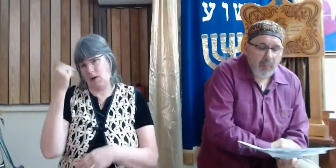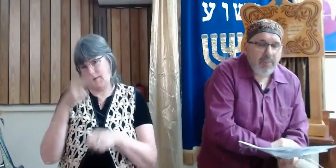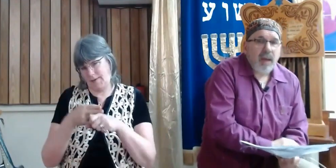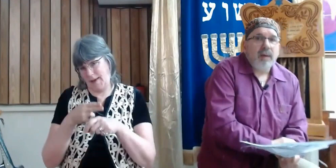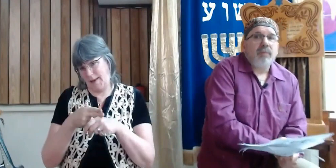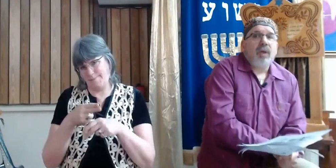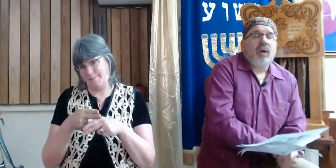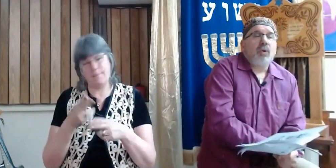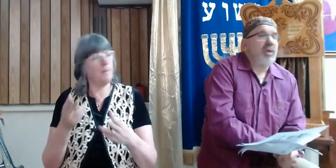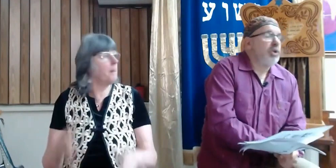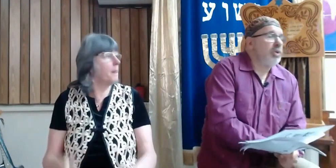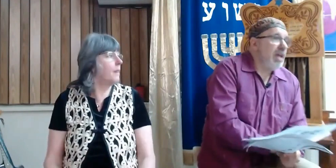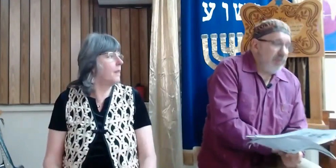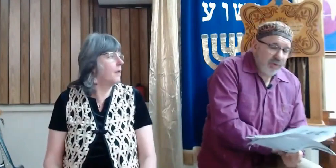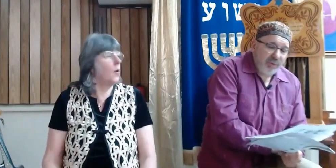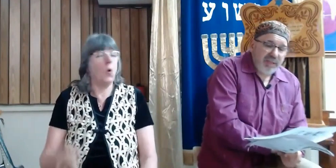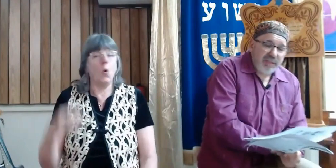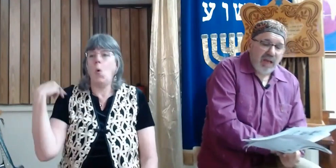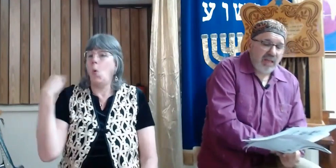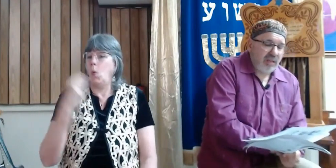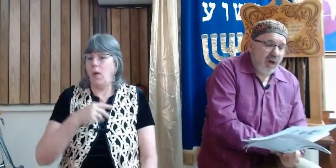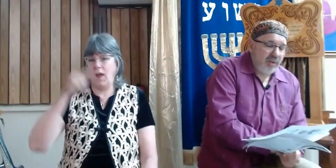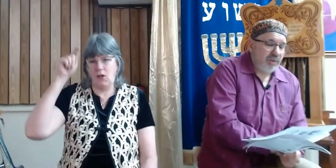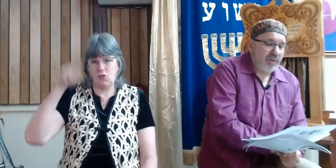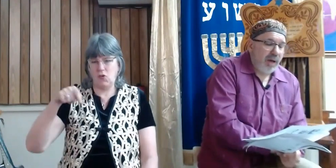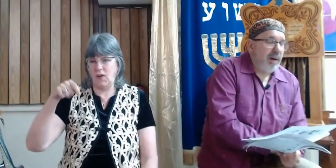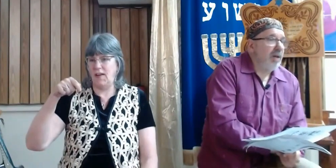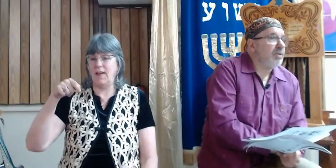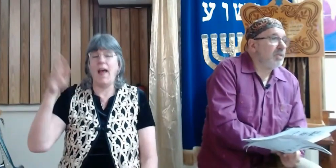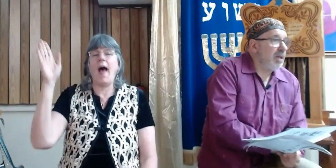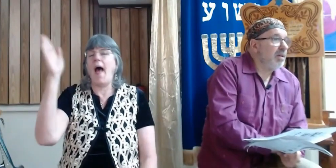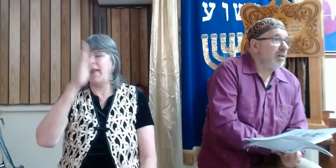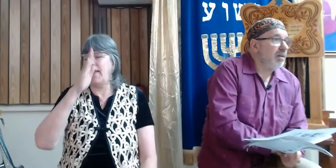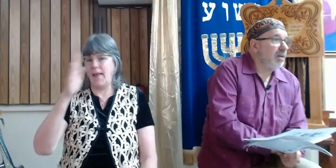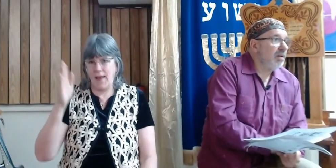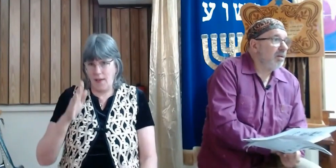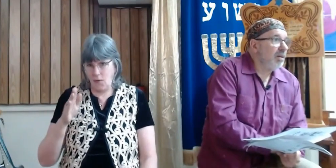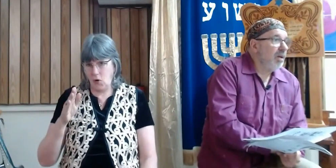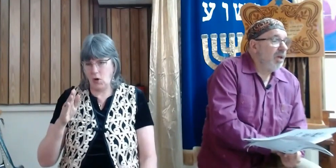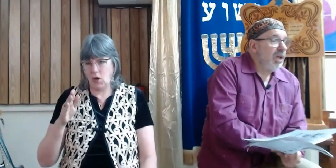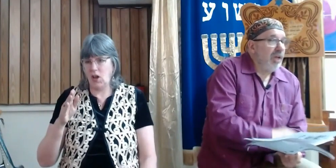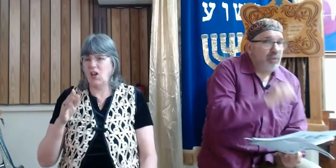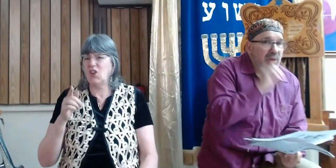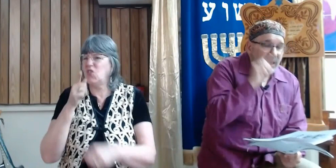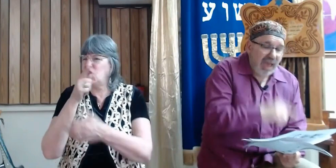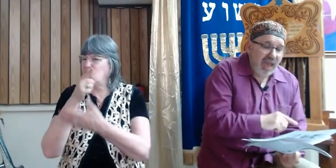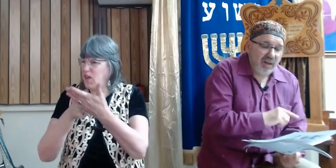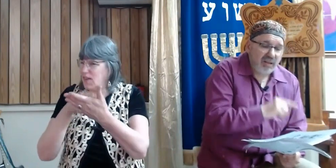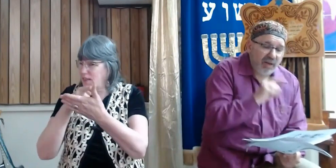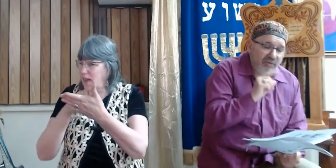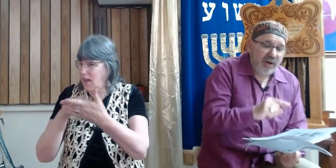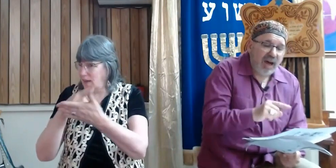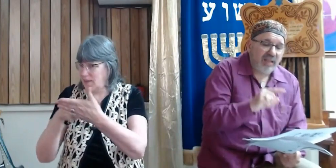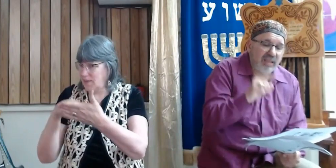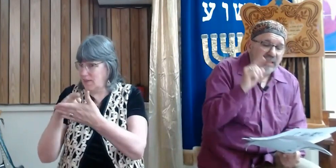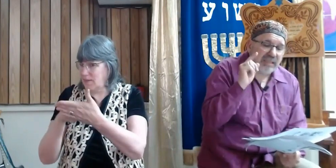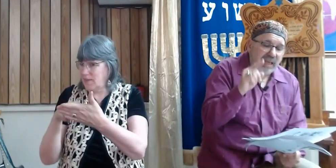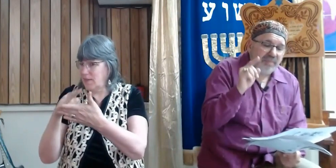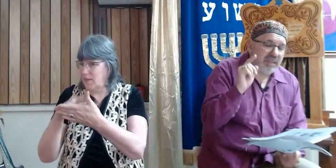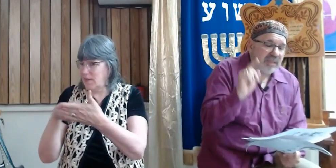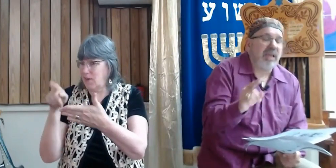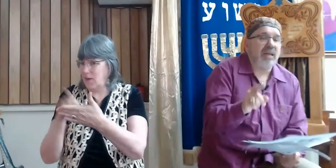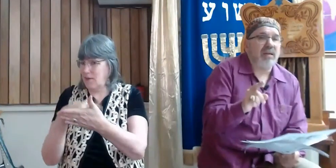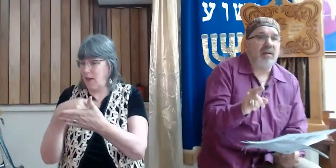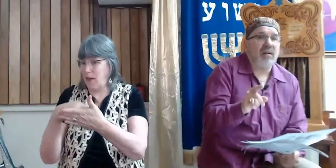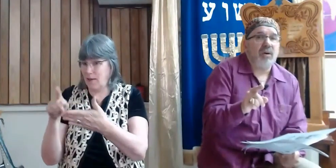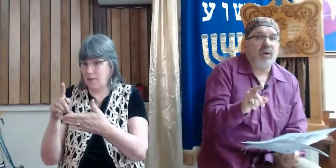he said, we should never criticize others about a sin if we cannot find this